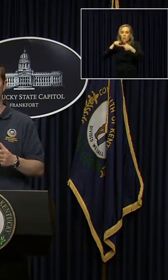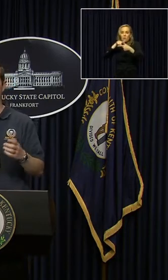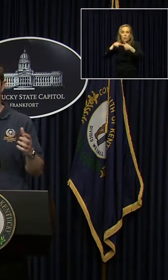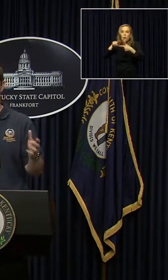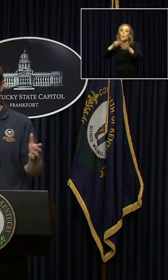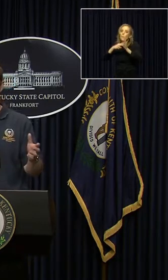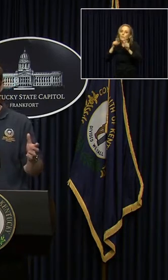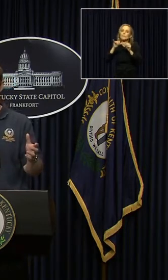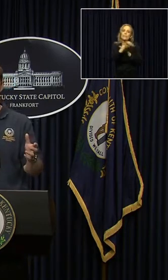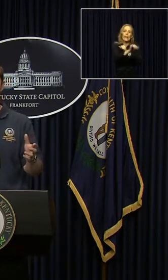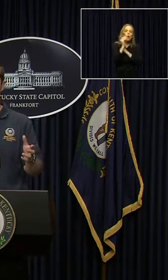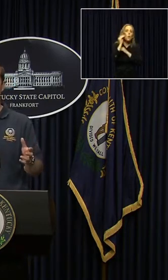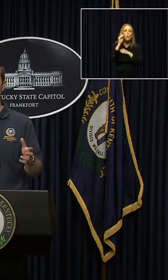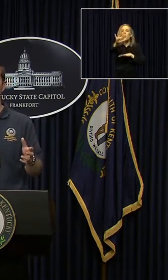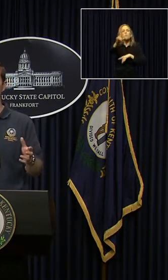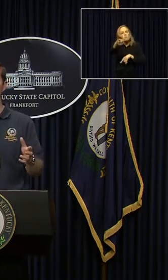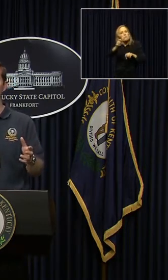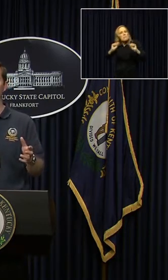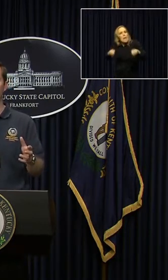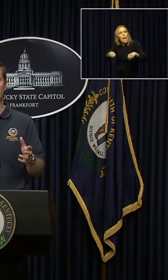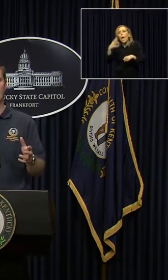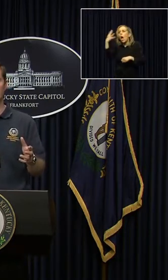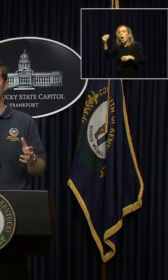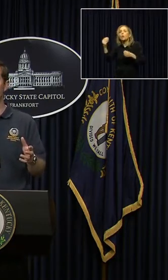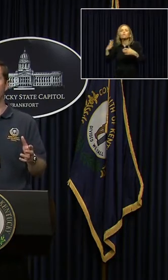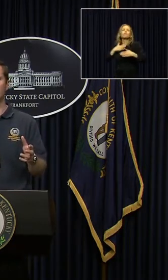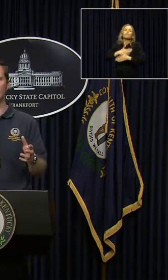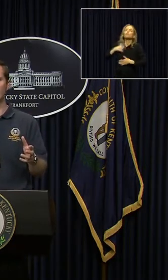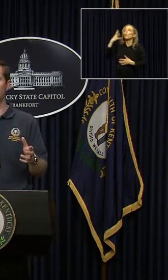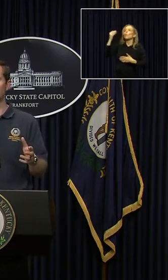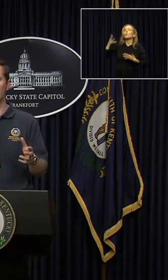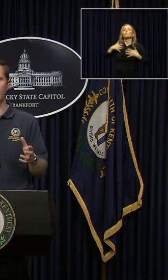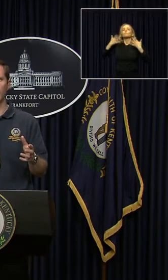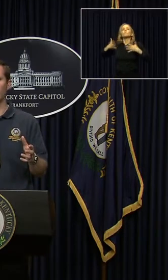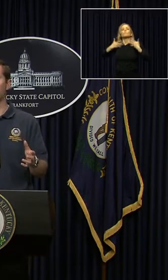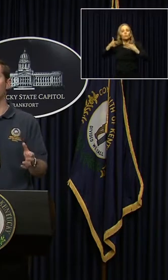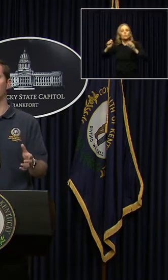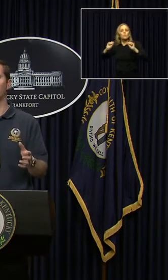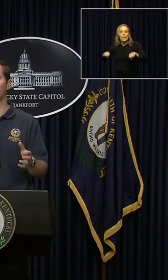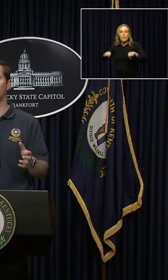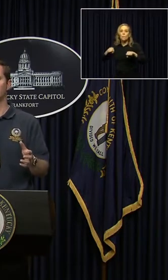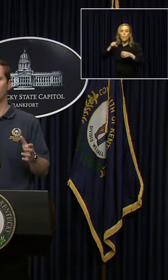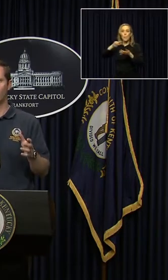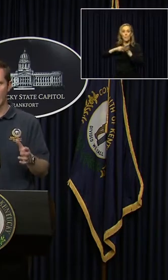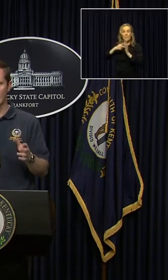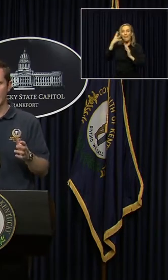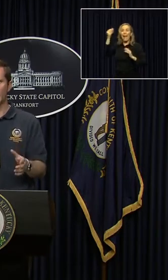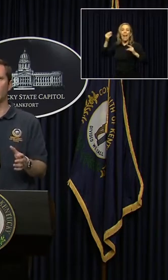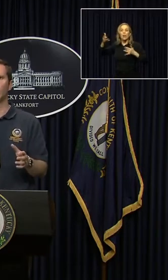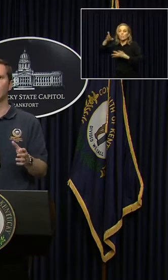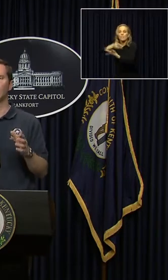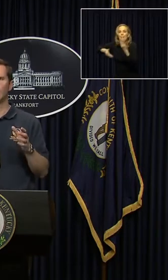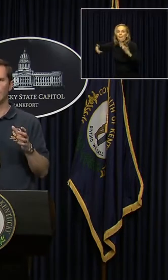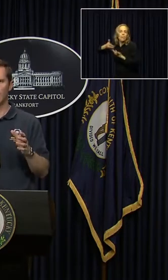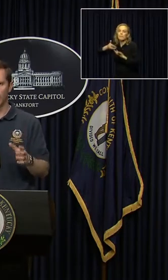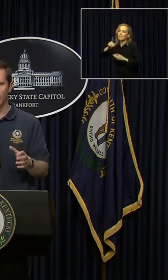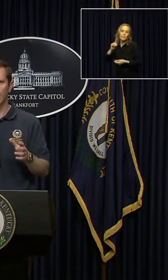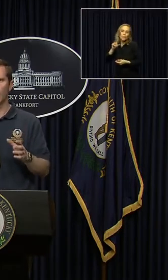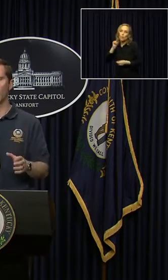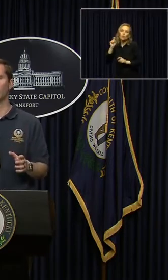can't get out and enjoy the outside. But it does mean you can't socialize with people when you're out there right now.